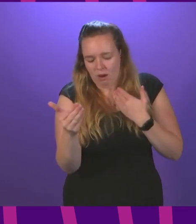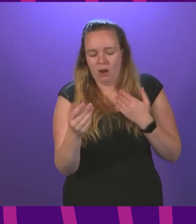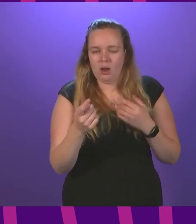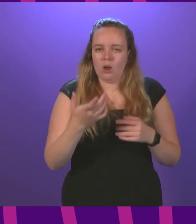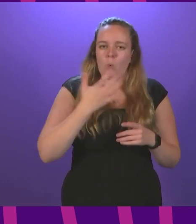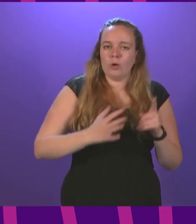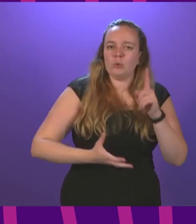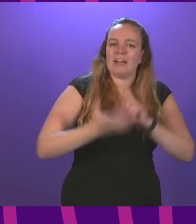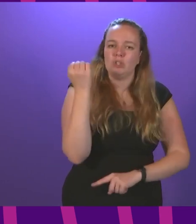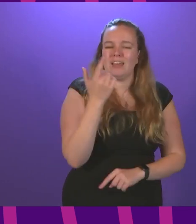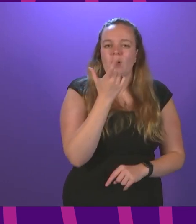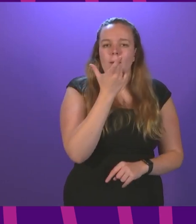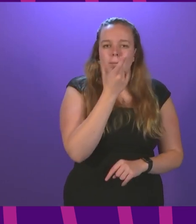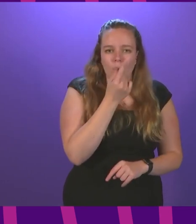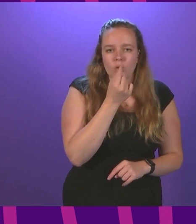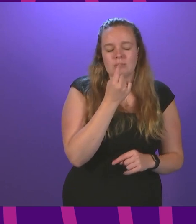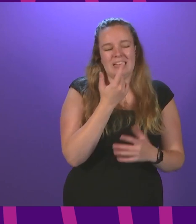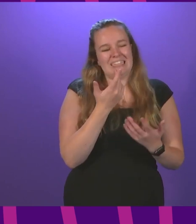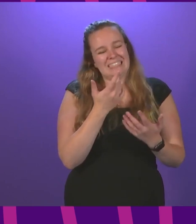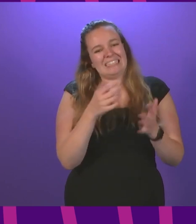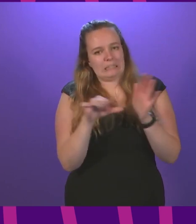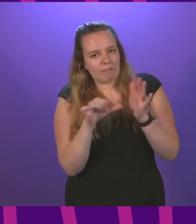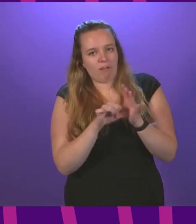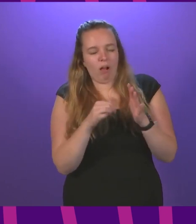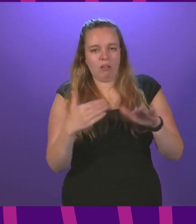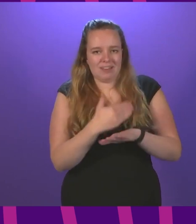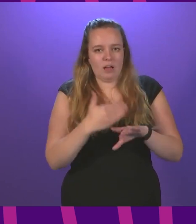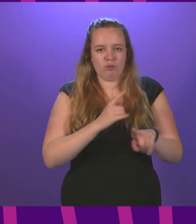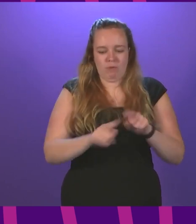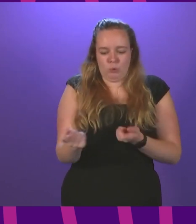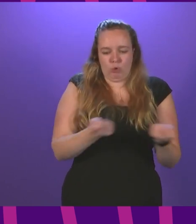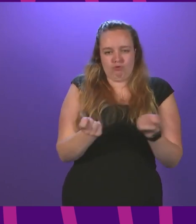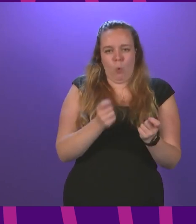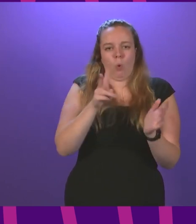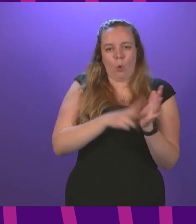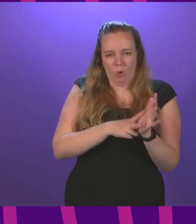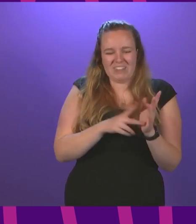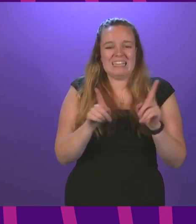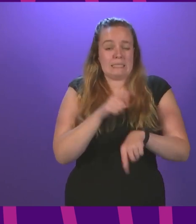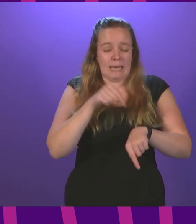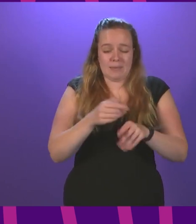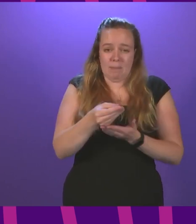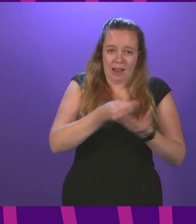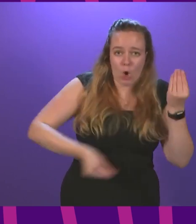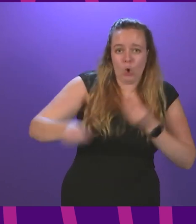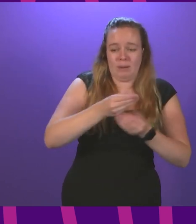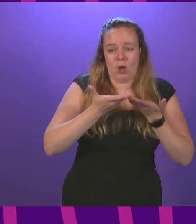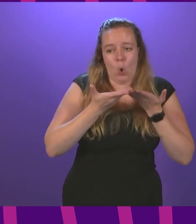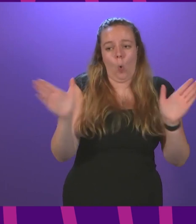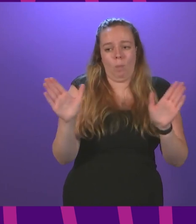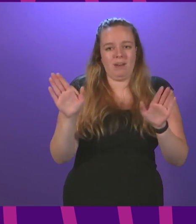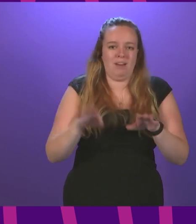to achieve the potentially difficult task of keeping COVID under control while keeping our economy fully open.